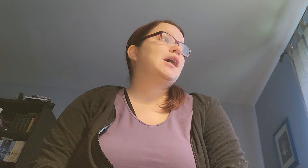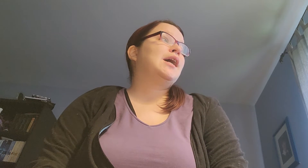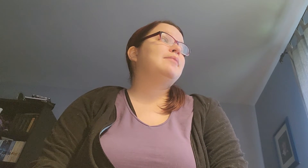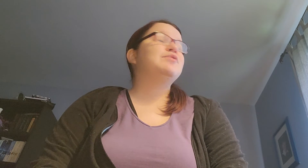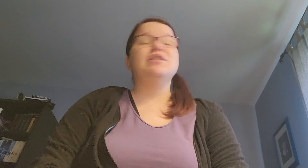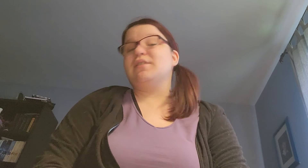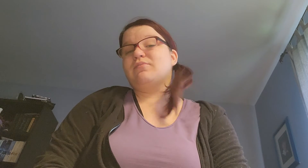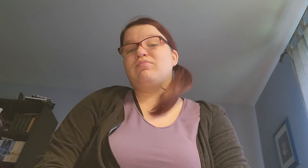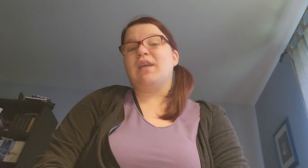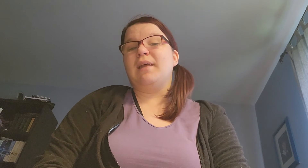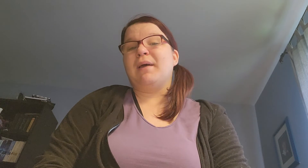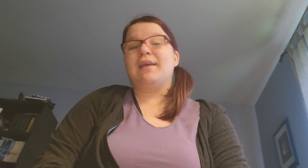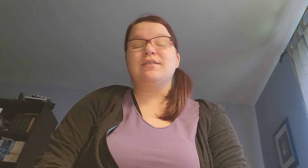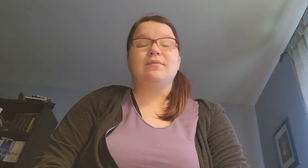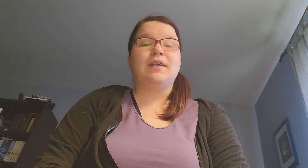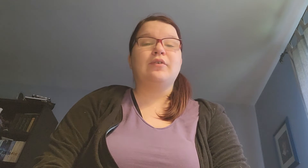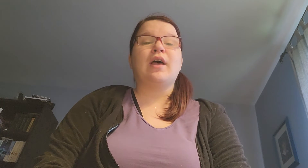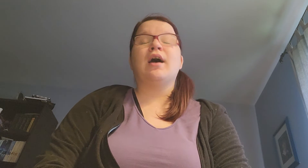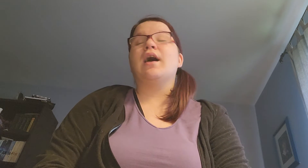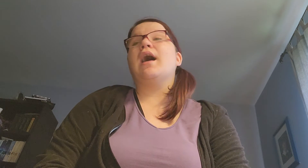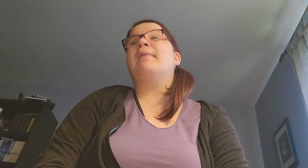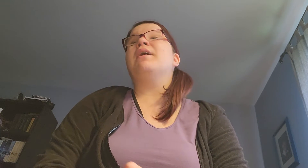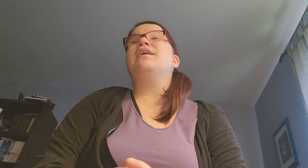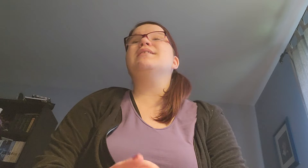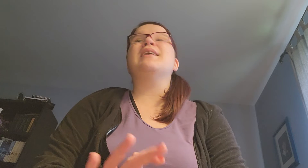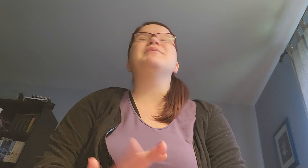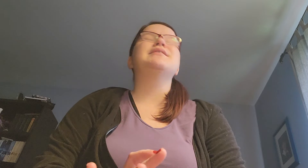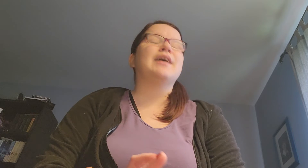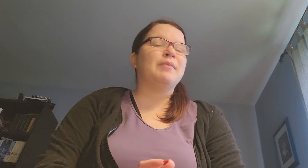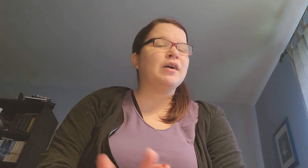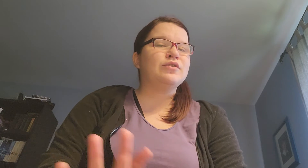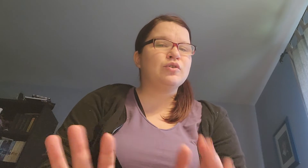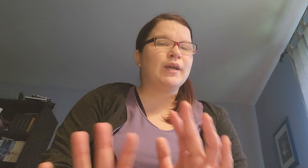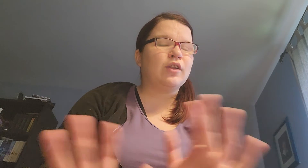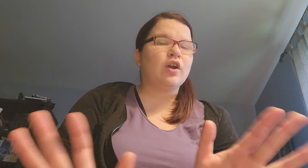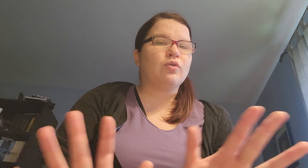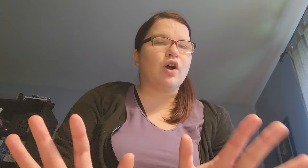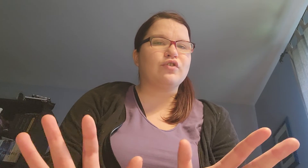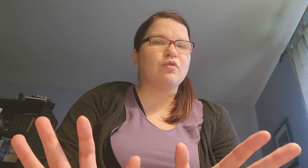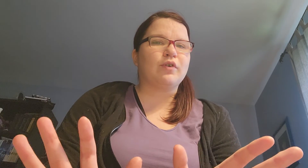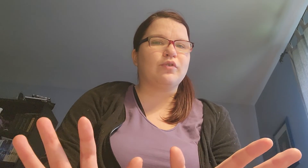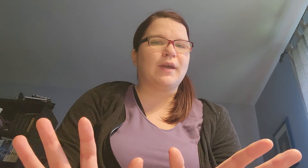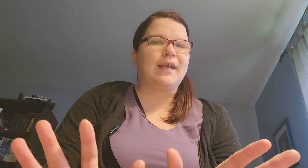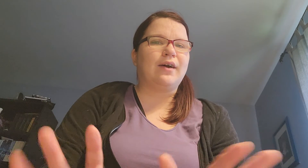I'm just... Getting back into videos... Uh... I'm not... I'm... I'm not doing a lot of crossovers right now.